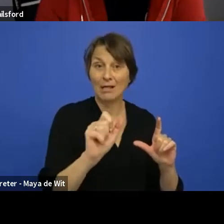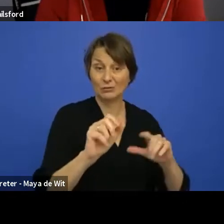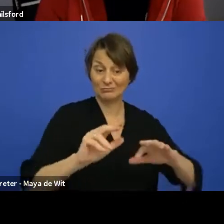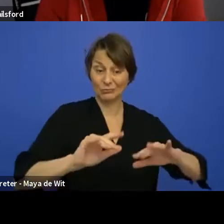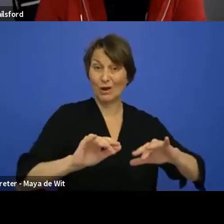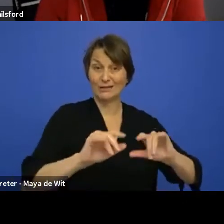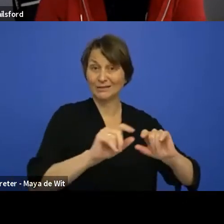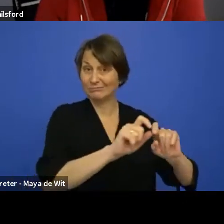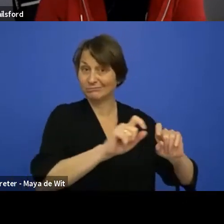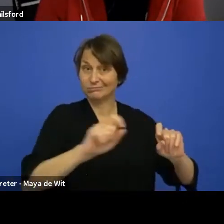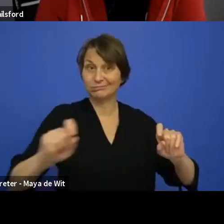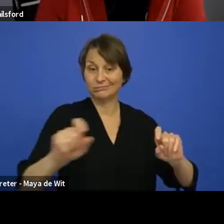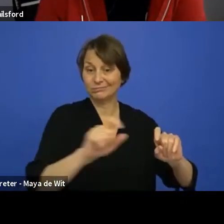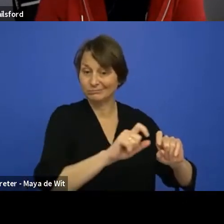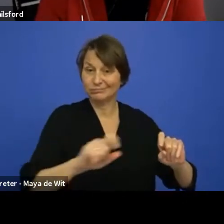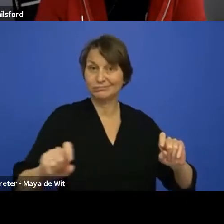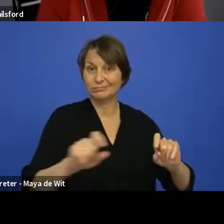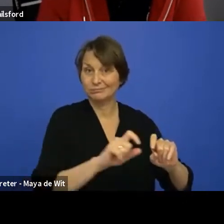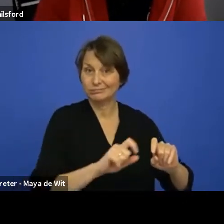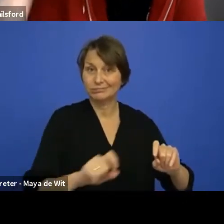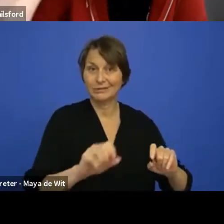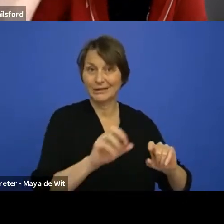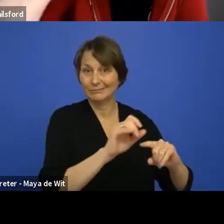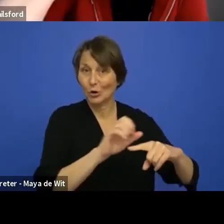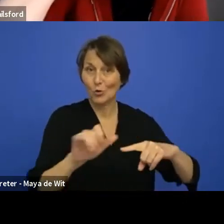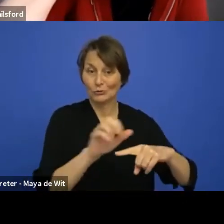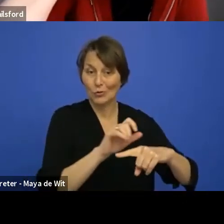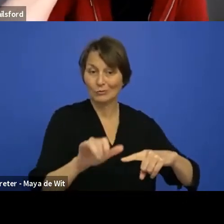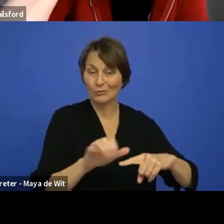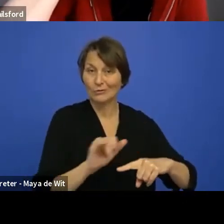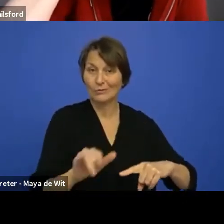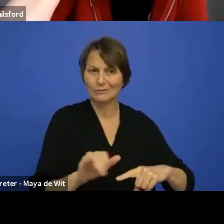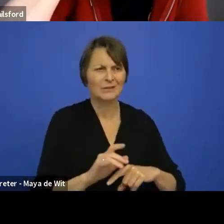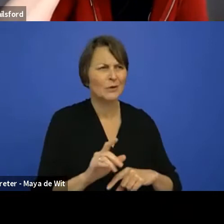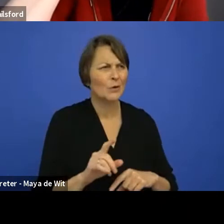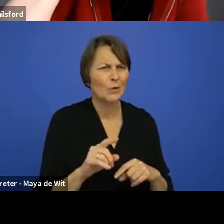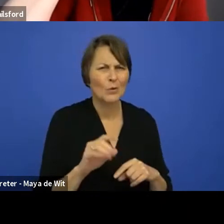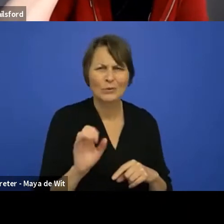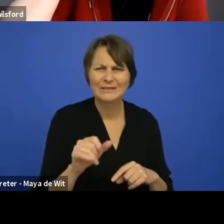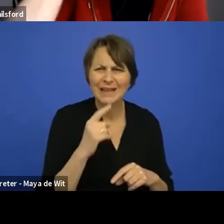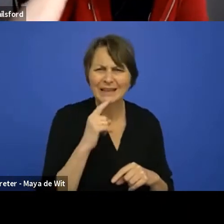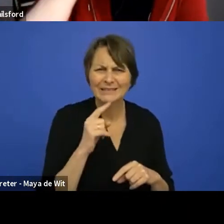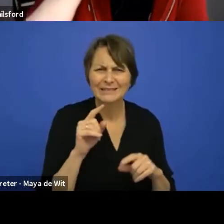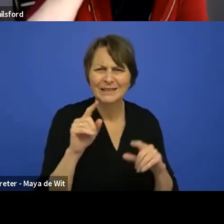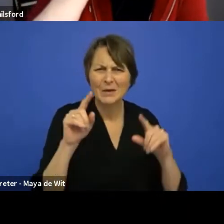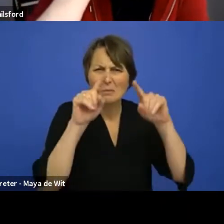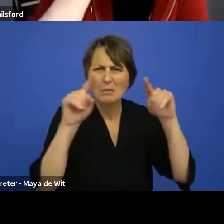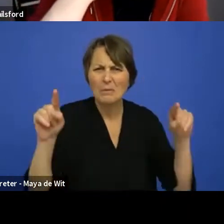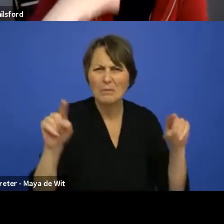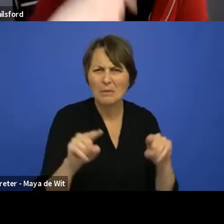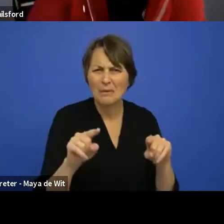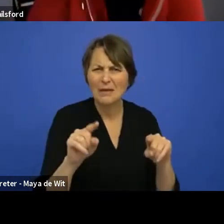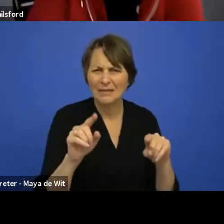putting in a button, you write the, the, what's it called? Square? No. Arrow brackets, whatever. brackets. Angle brackets. Thank you.